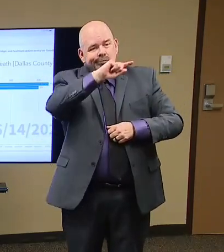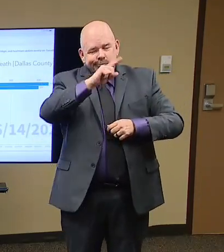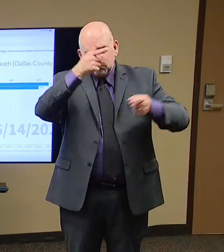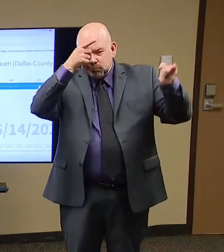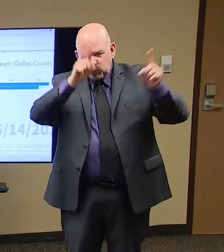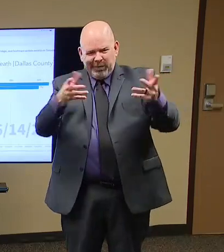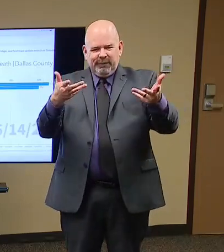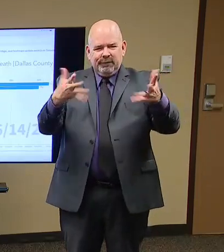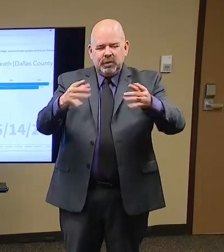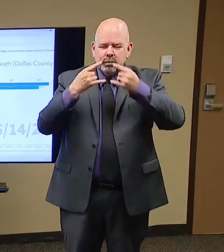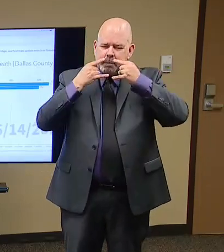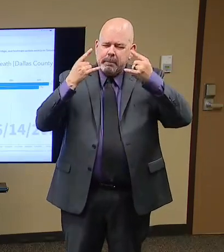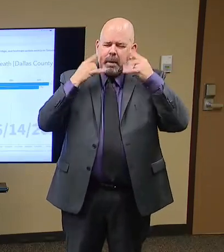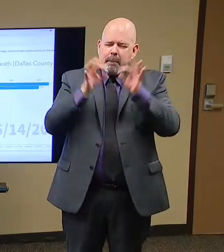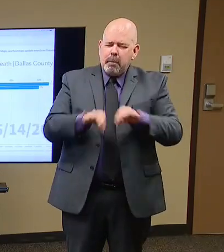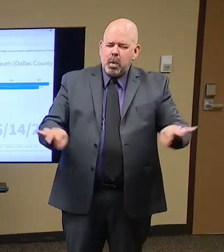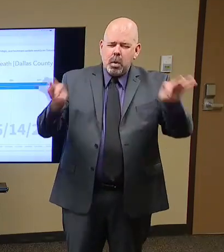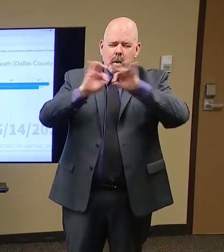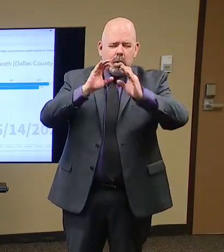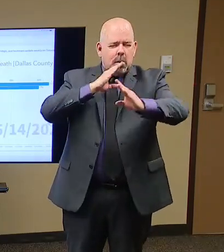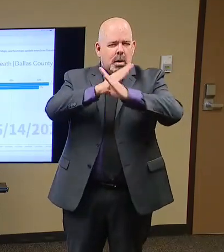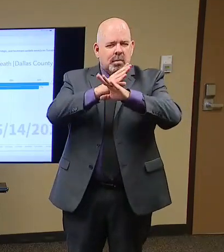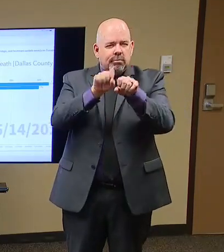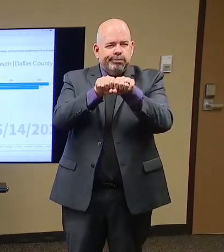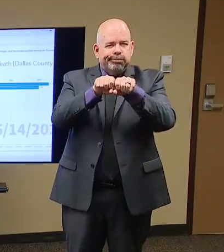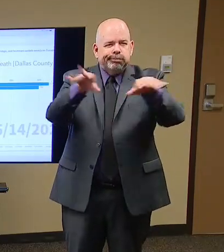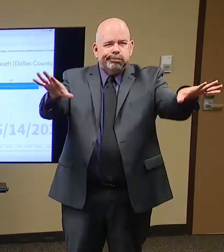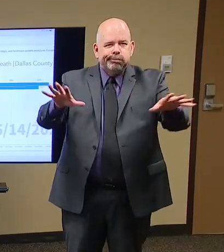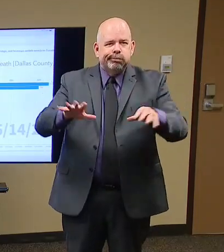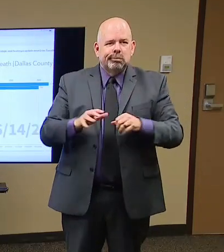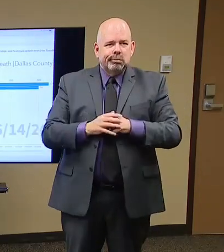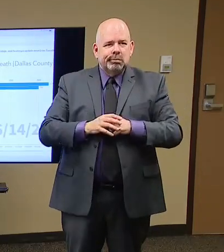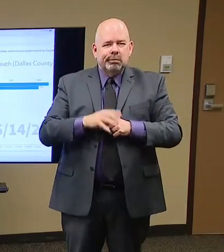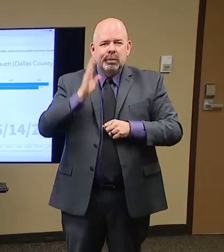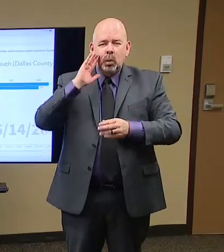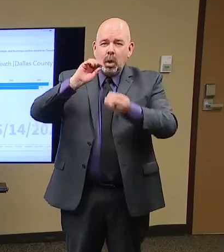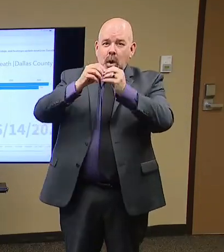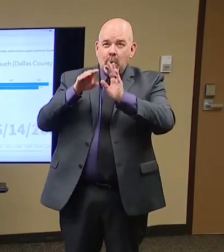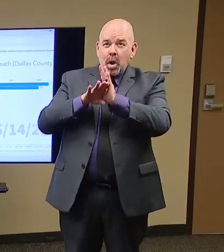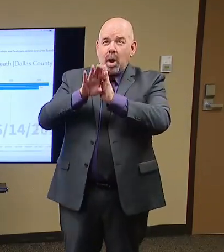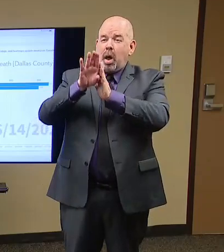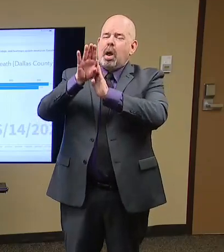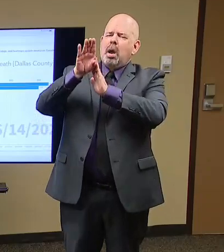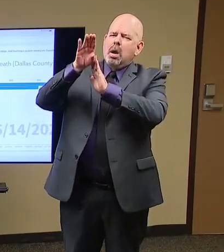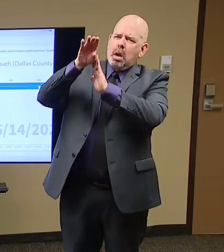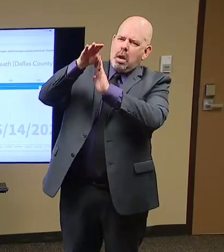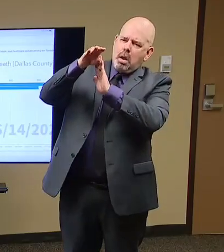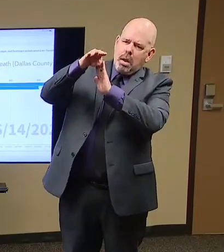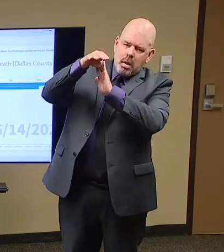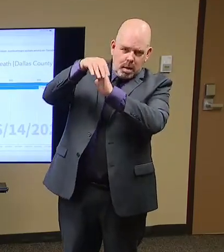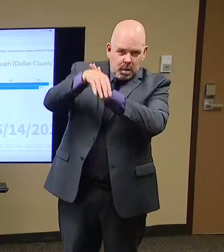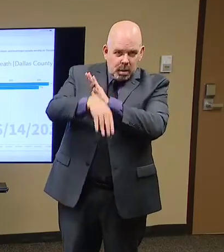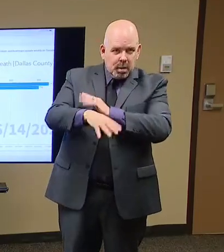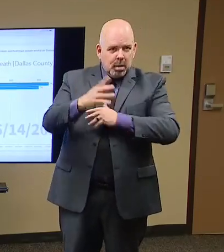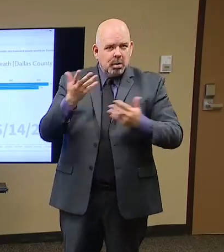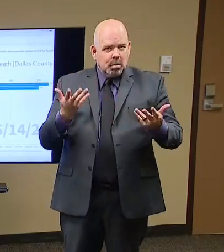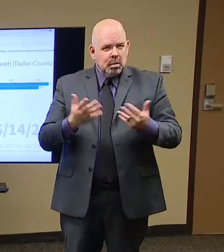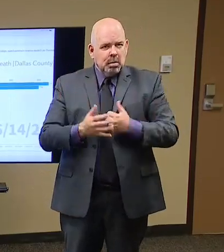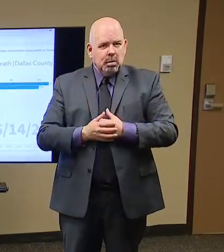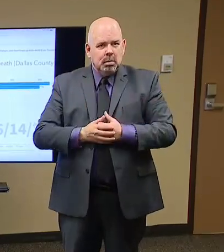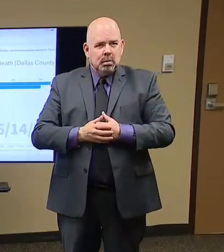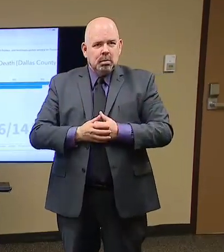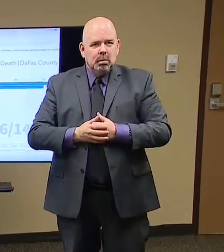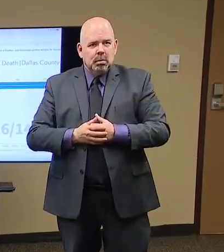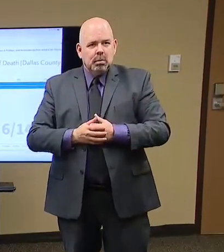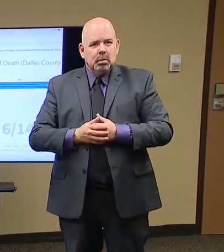will make on our control of this. And so it really, we, you know, again, earlier on as we were opening up, we were starting, things